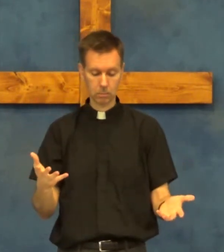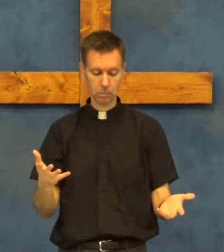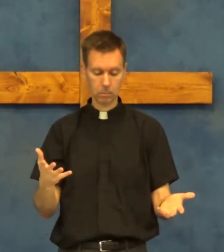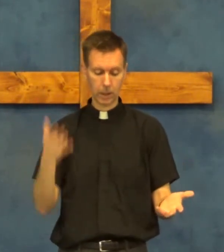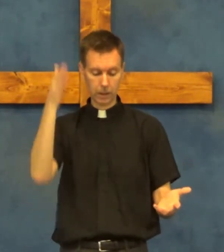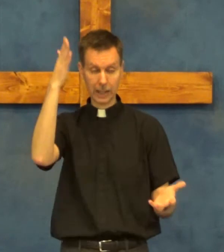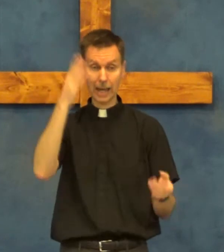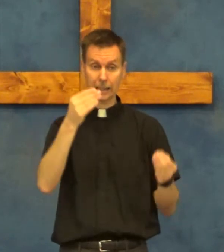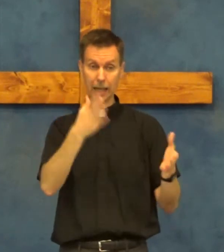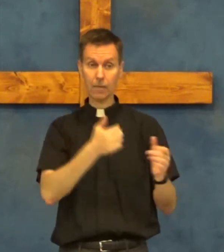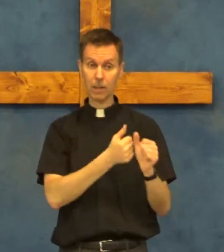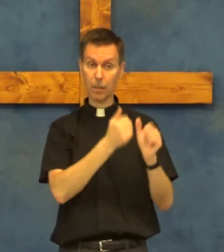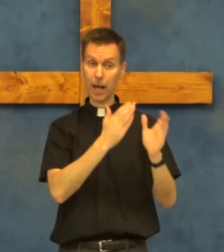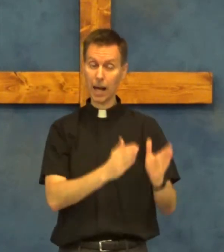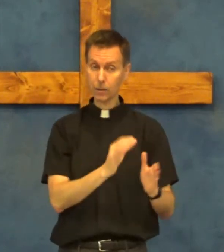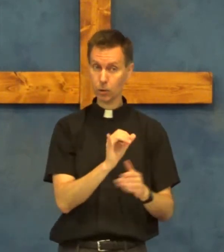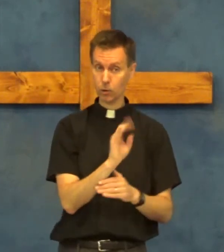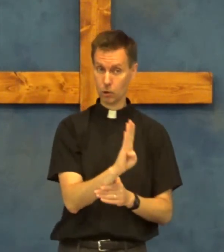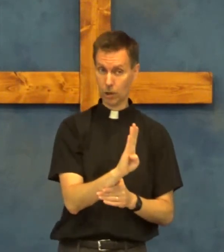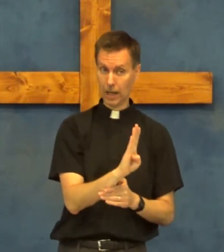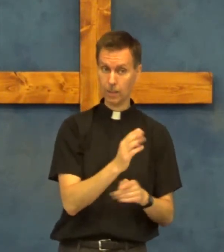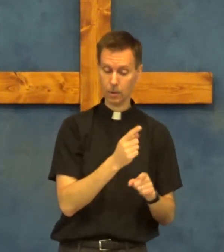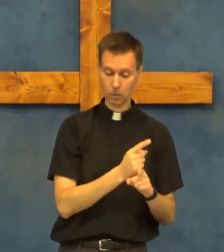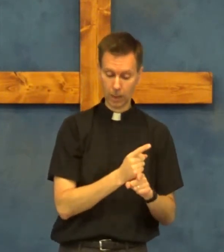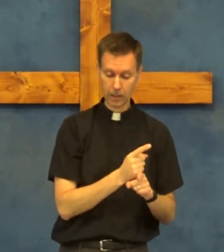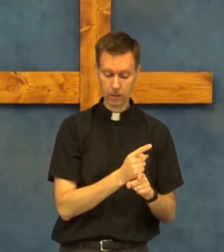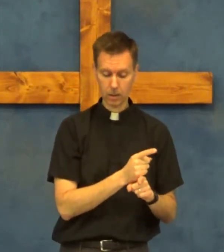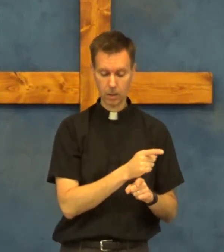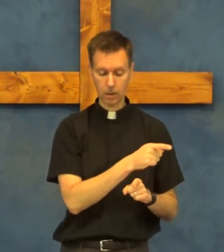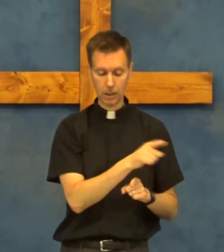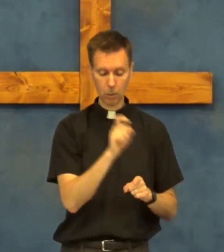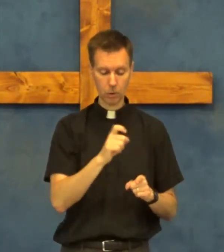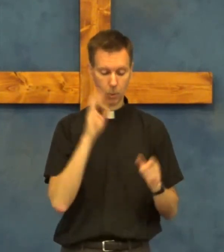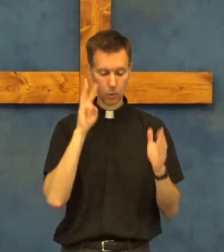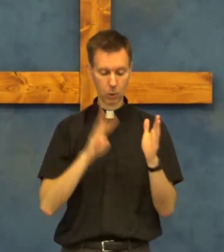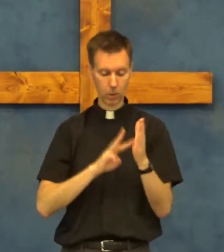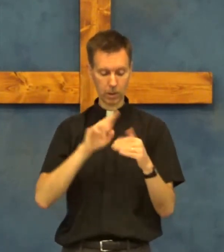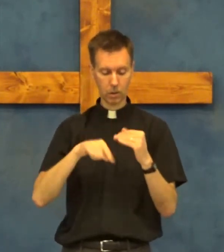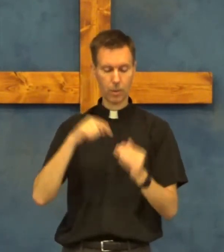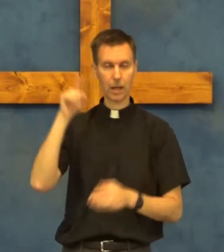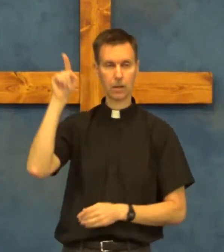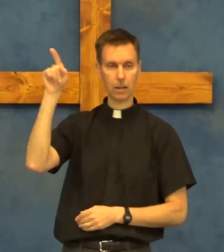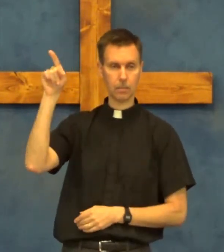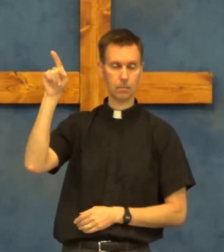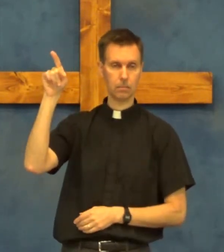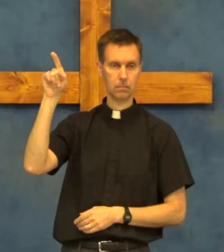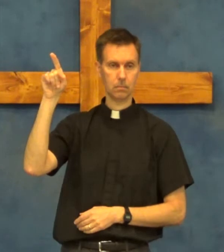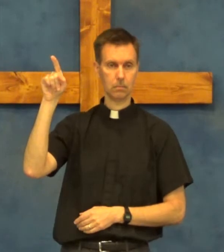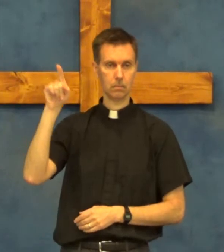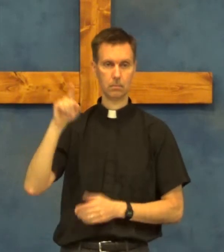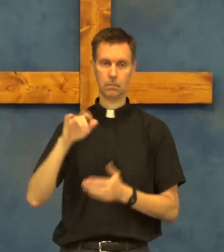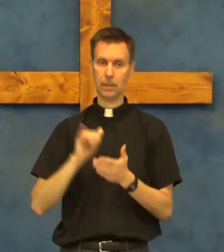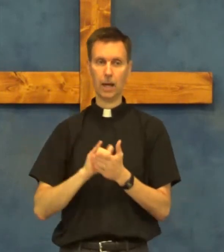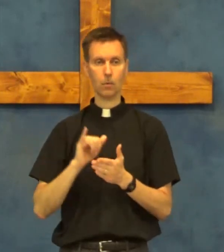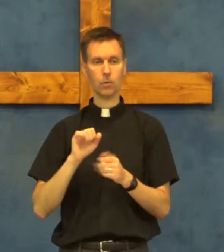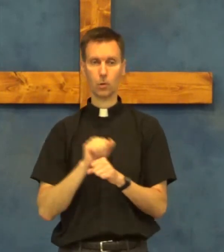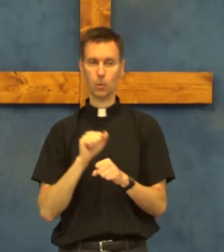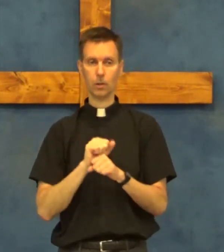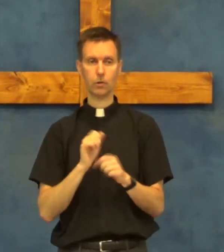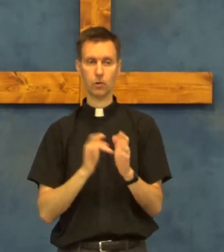and God gave the apostles a job right they were supposed to witness about him that was the work that